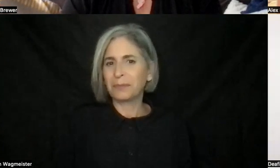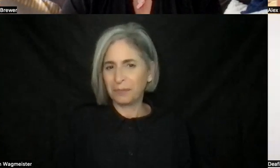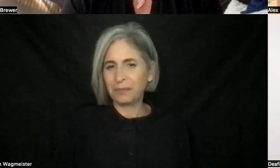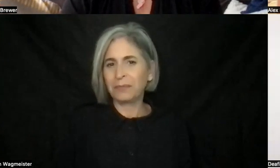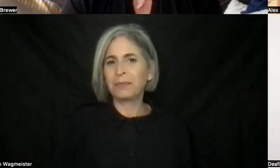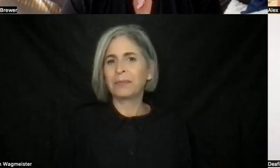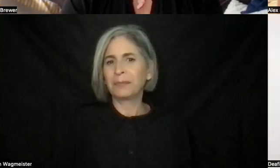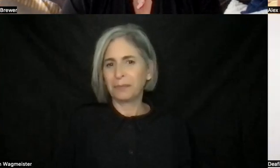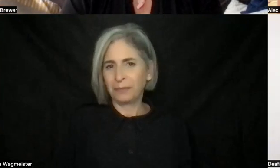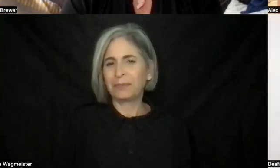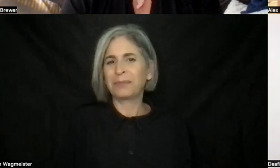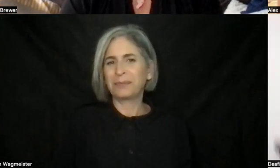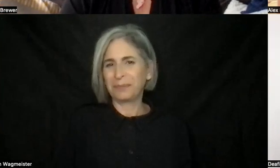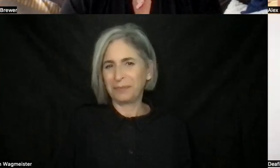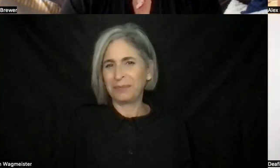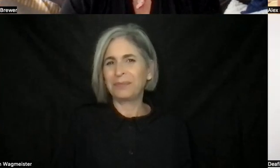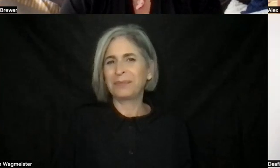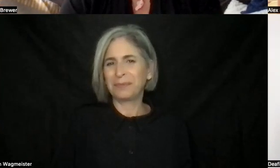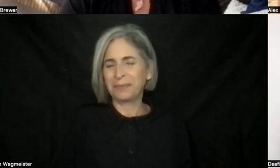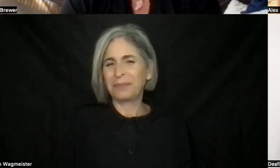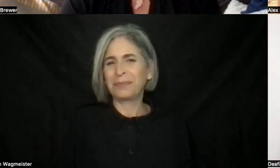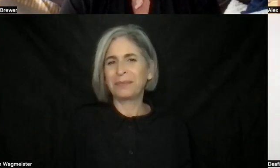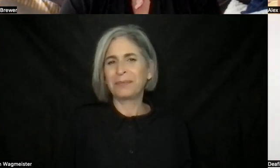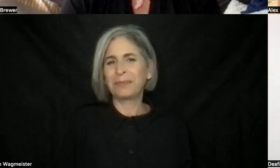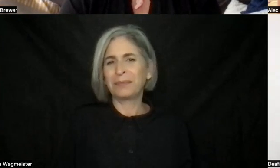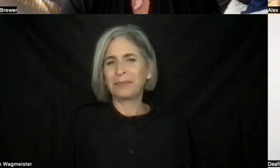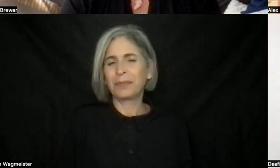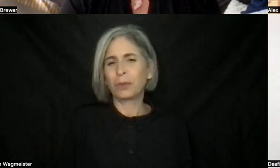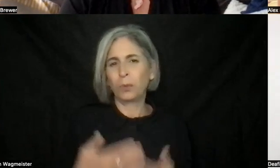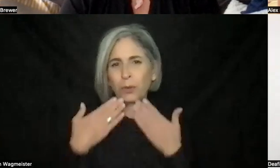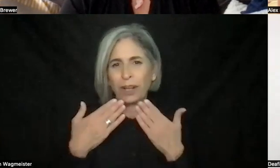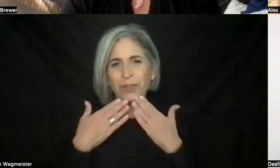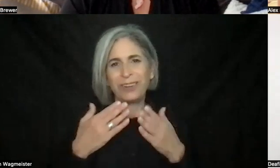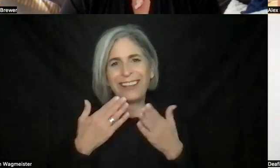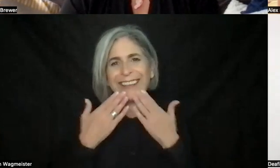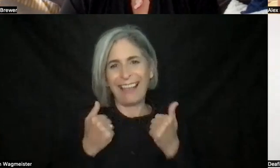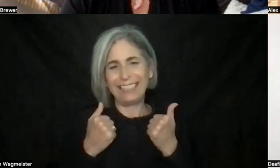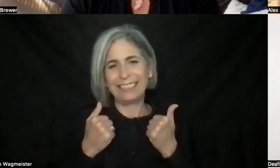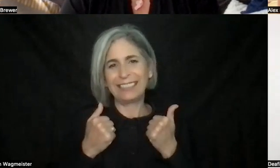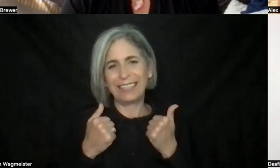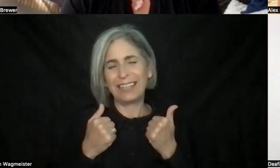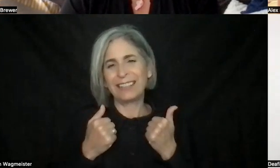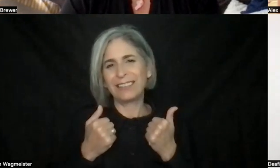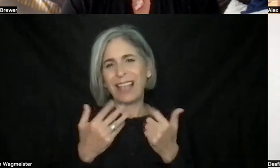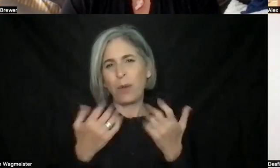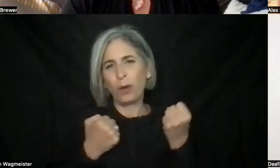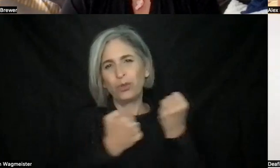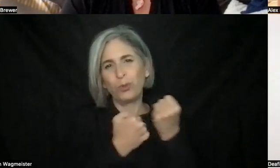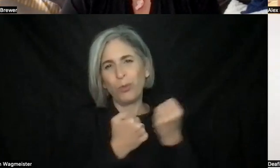hustle with gratitude and kindness just kind of led for me to just support the journey from start to finish. Once she